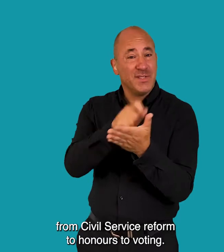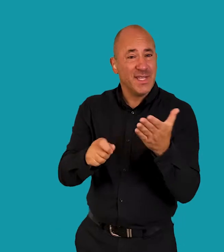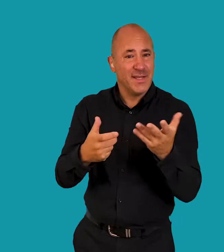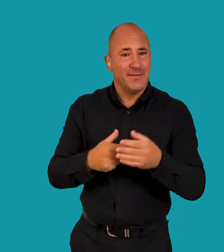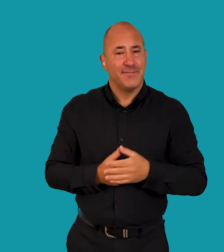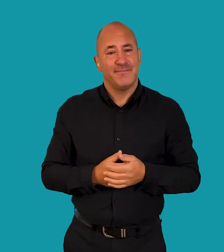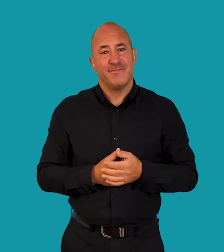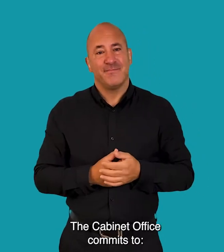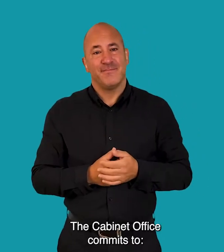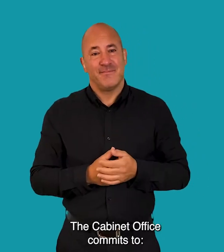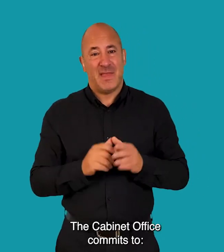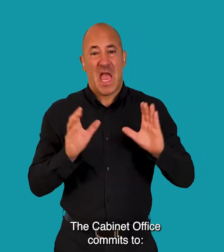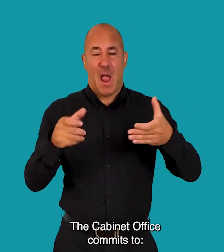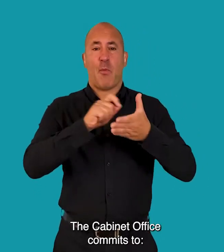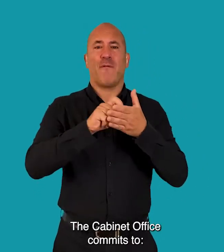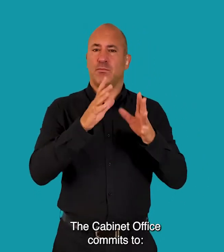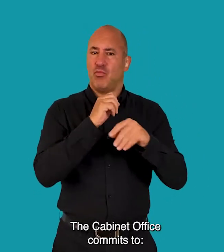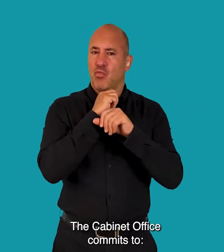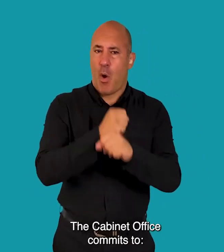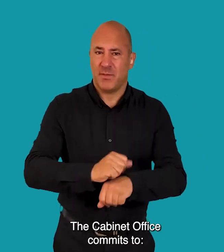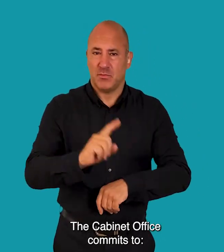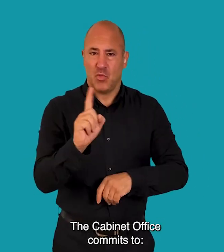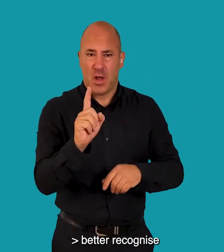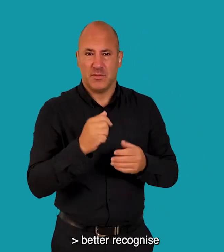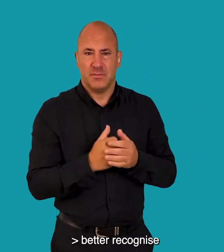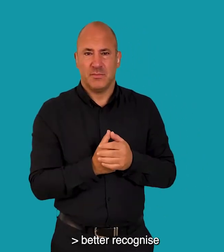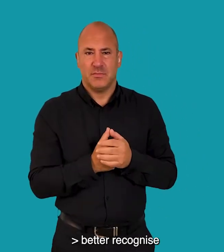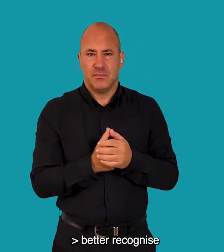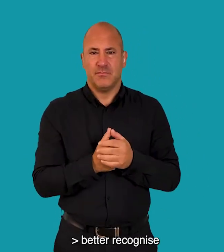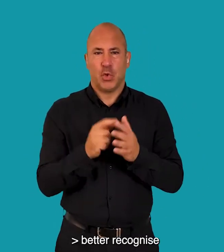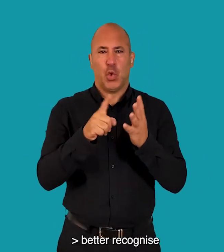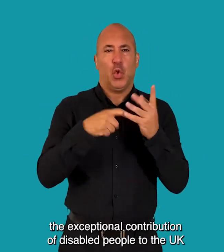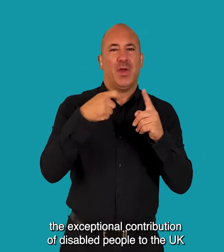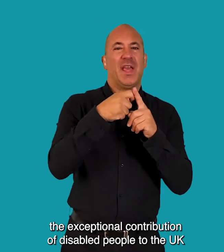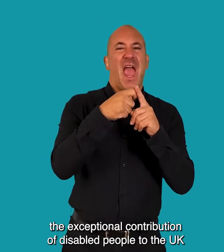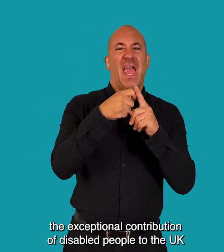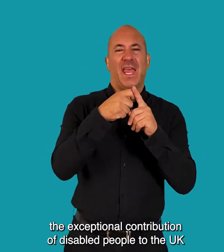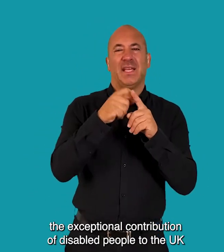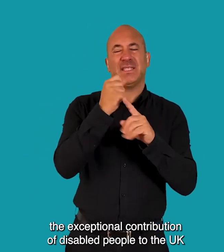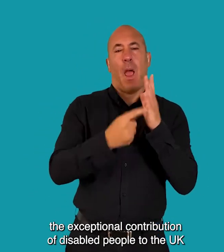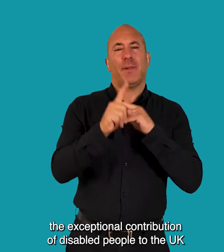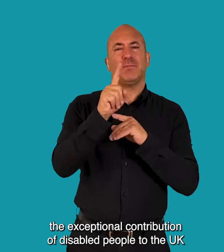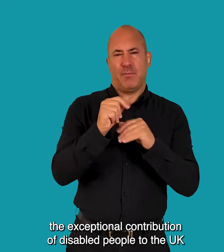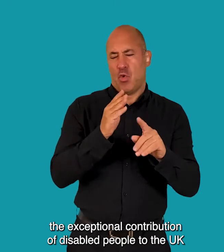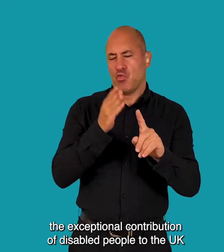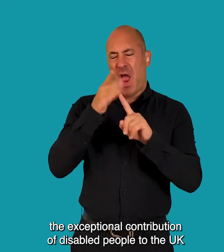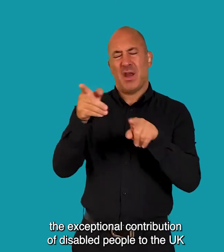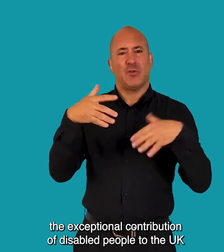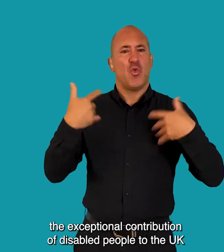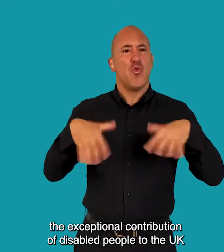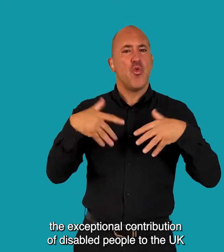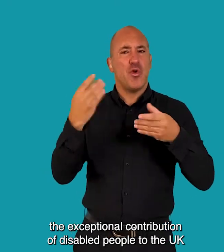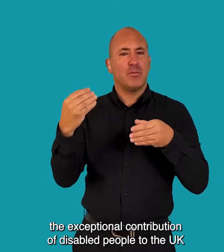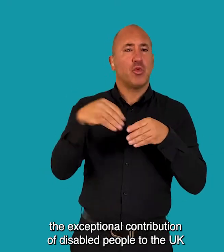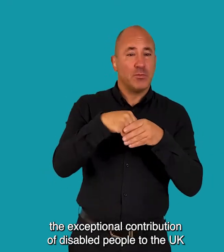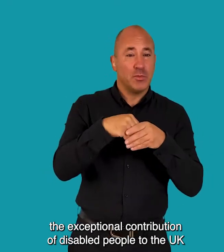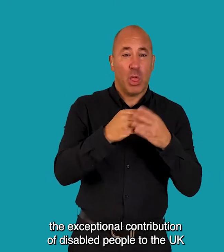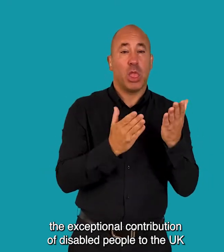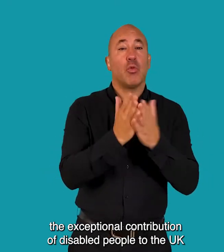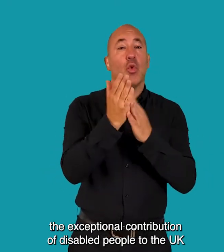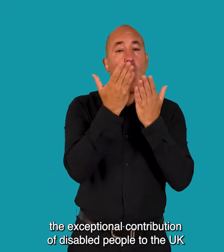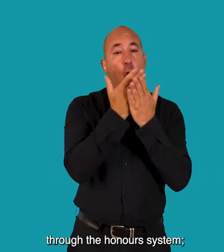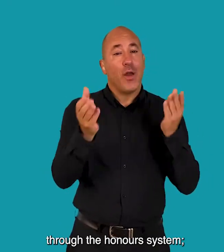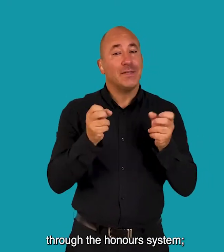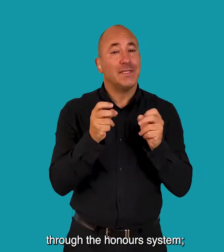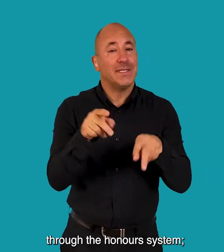voting The Cabinet Office commits to better recognise the exceptional contribution of disabled people to the